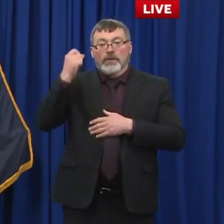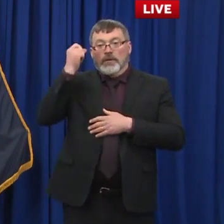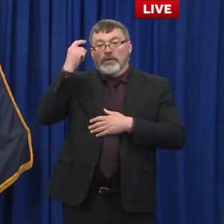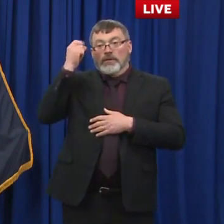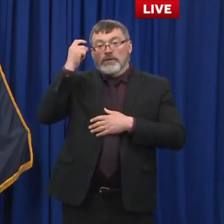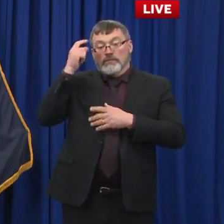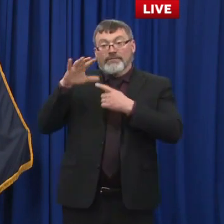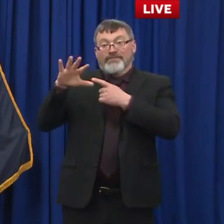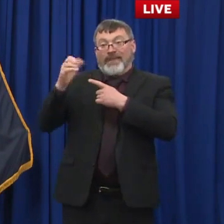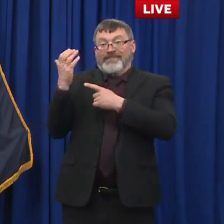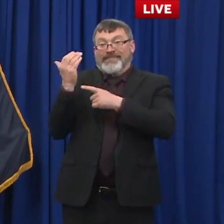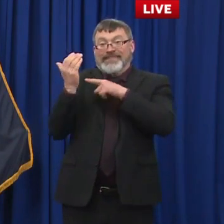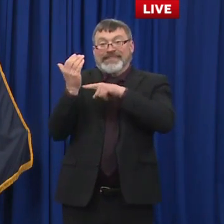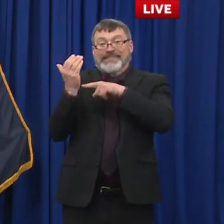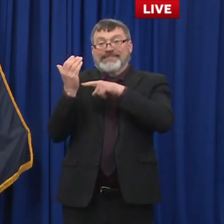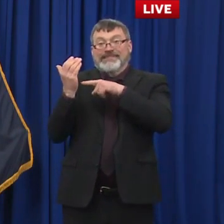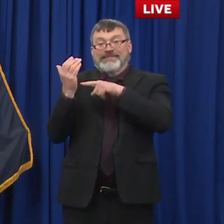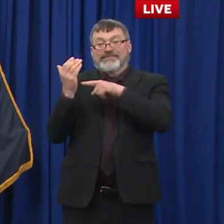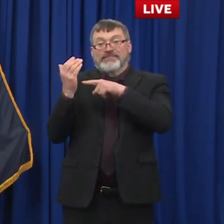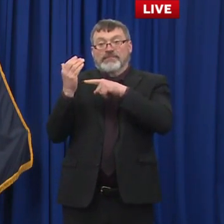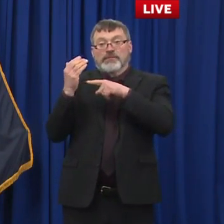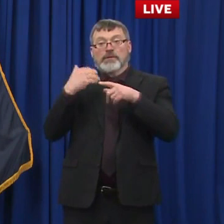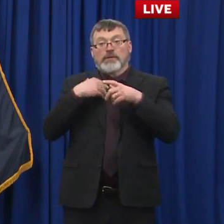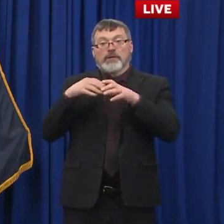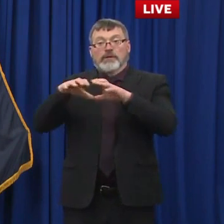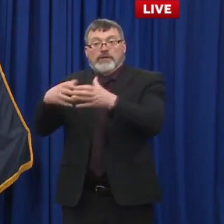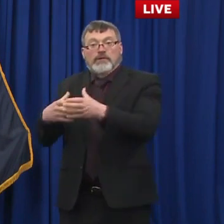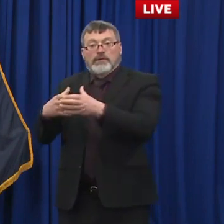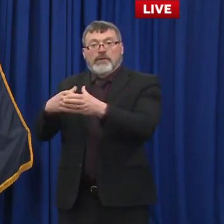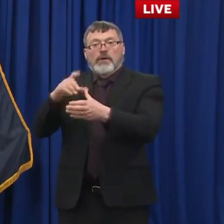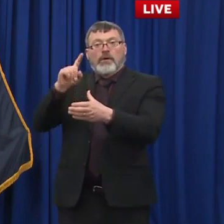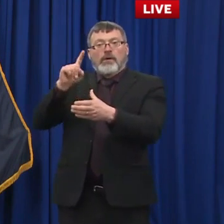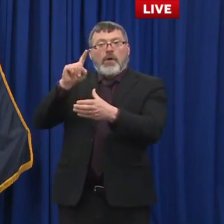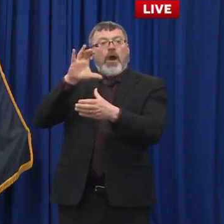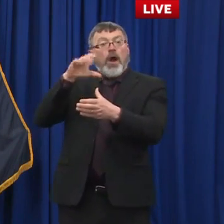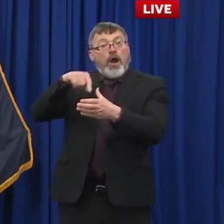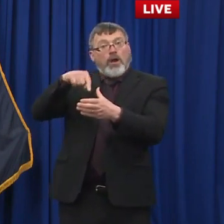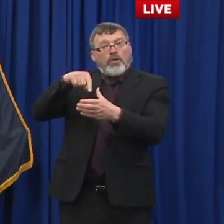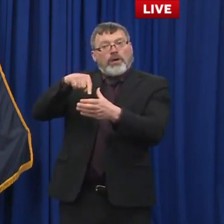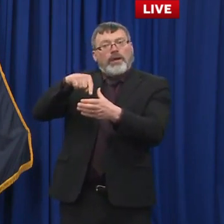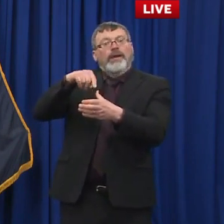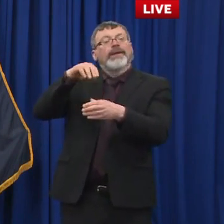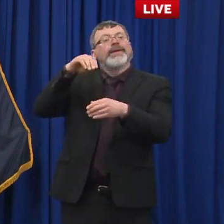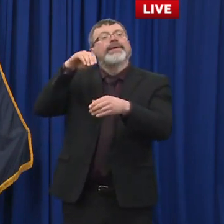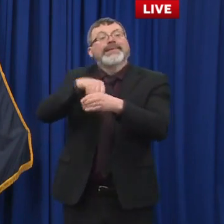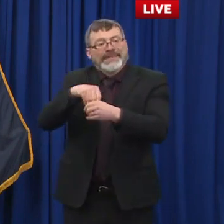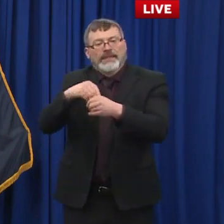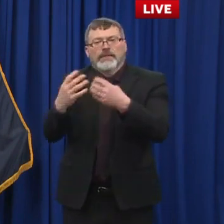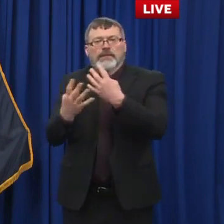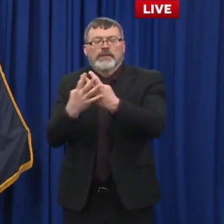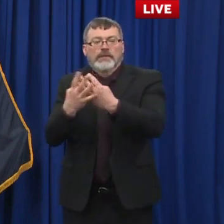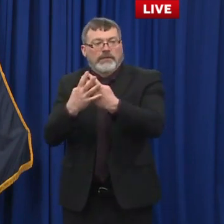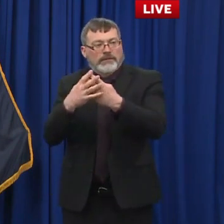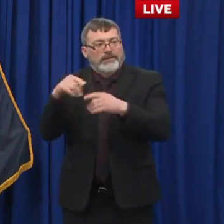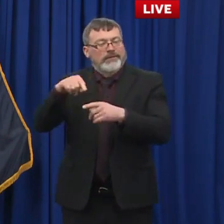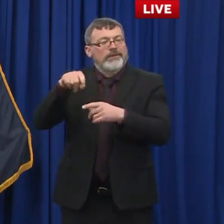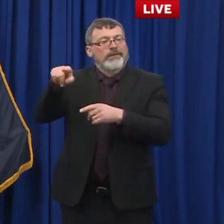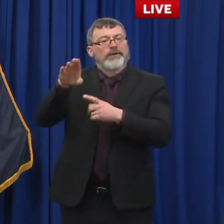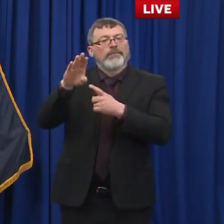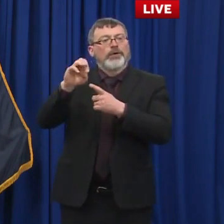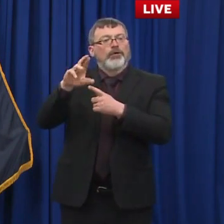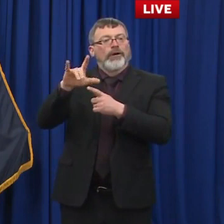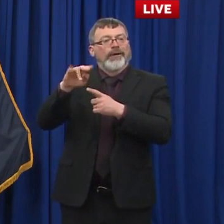actually associated with the outbreak in the federal prison up in Berlin, New Hampshire, which is causing the numbers to be higher